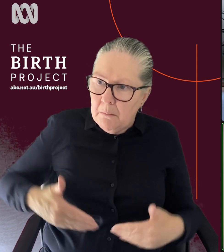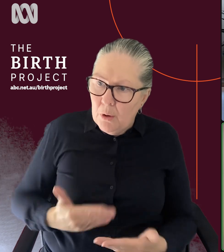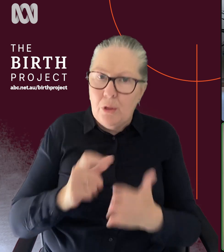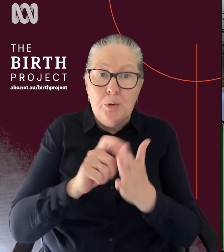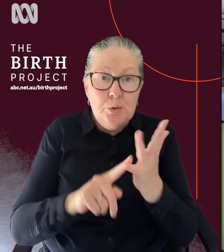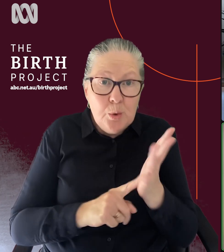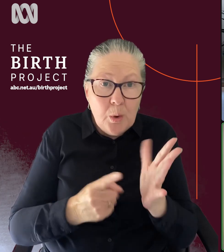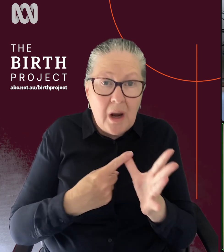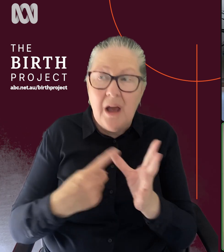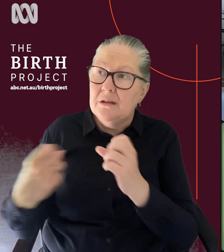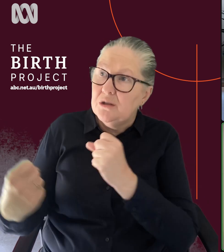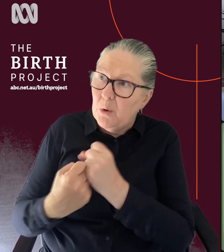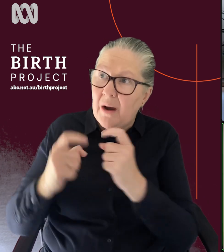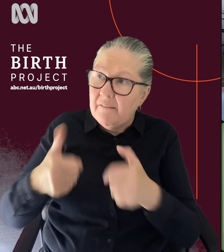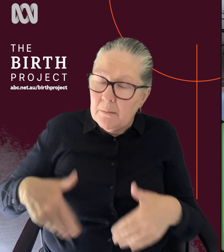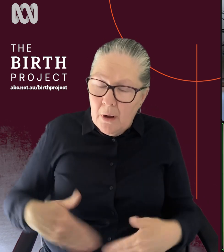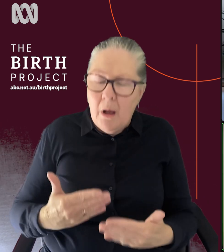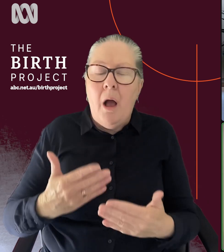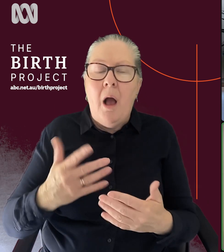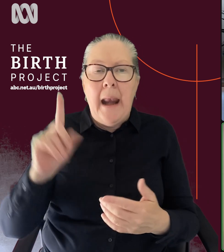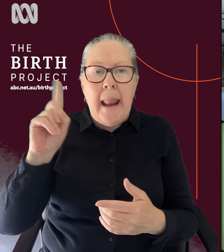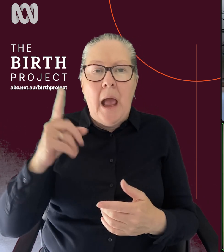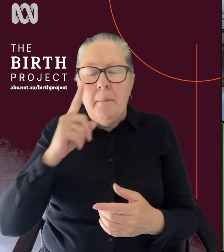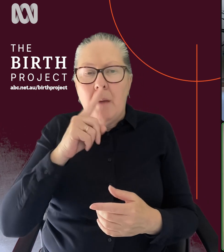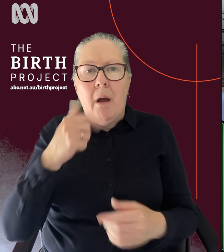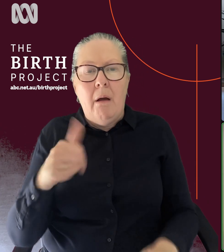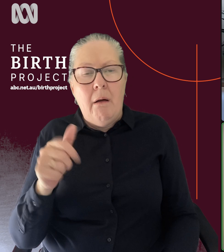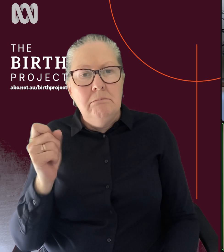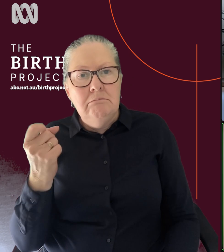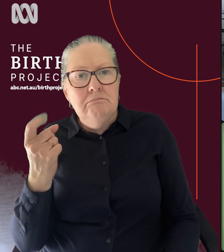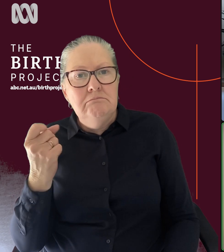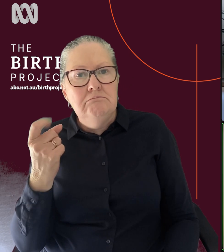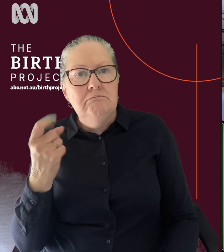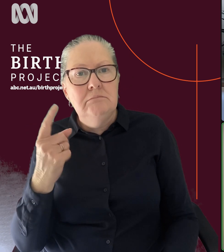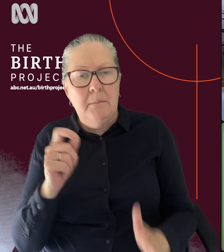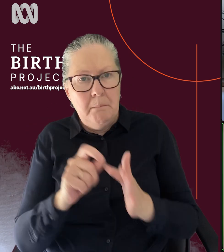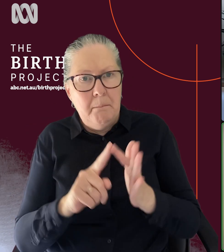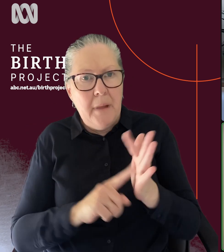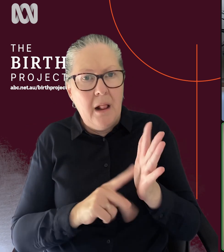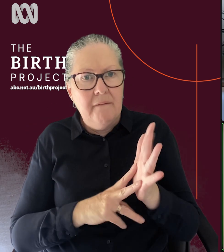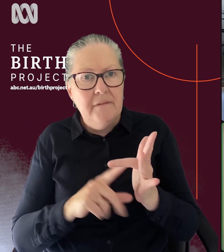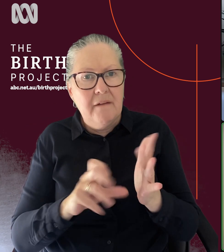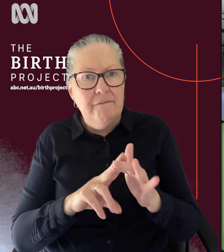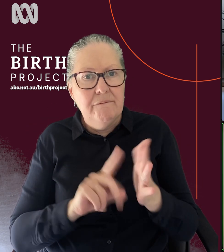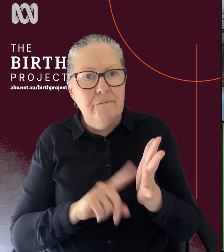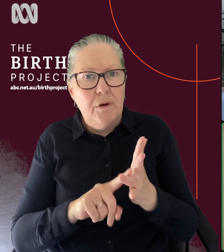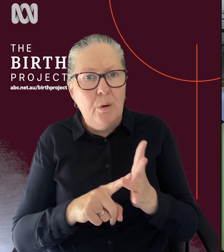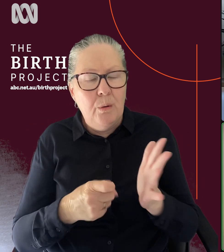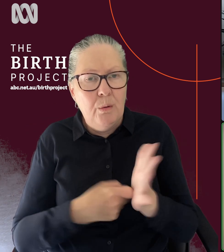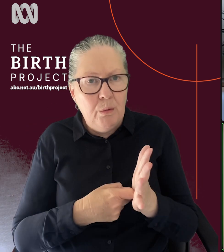there's a surge now in people understanding their pelvic floor and knowing that throughout pregnancy, it's a really, um, we really encourage you to go and see a